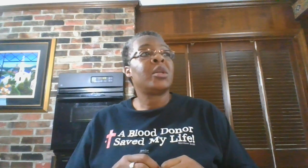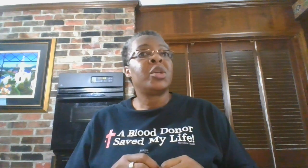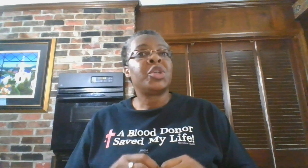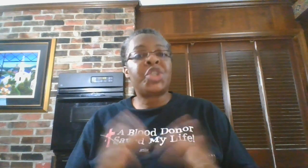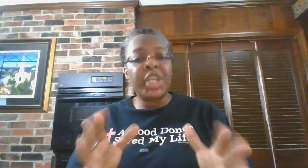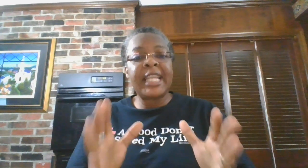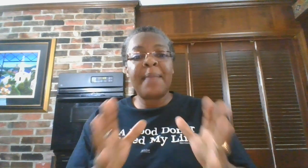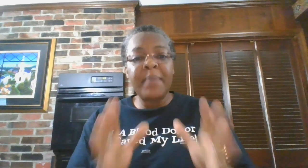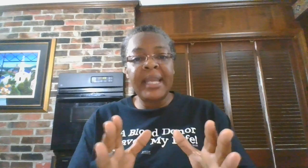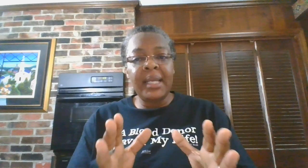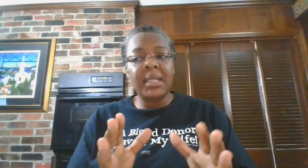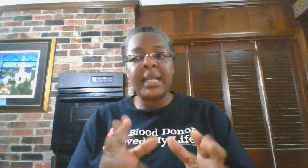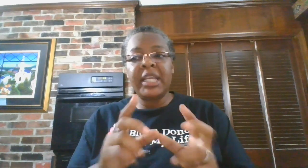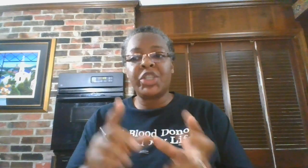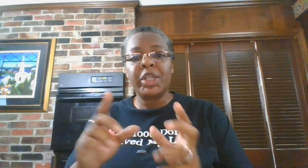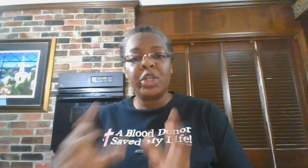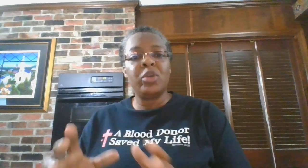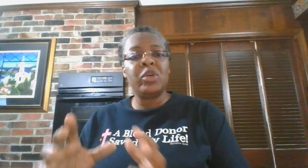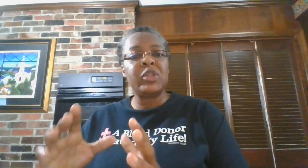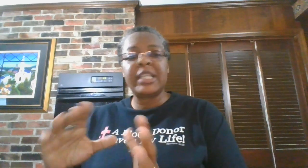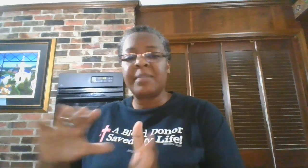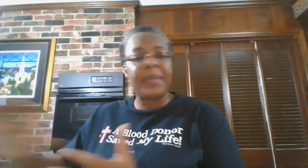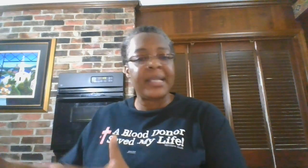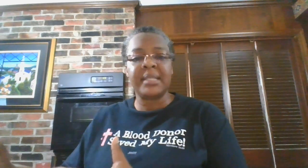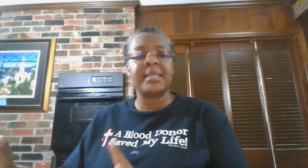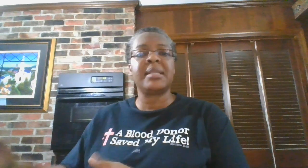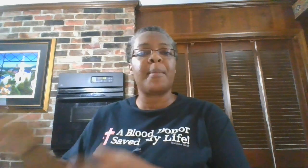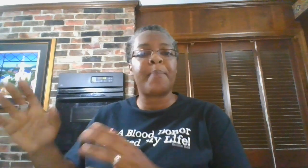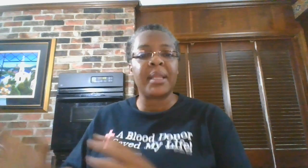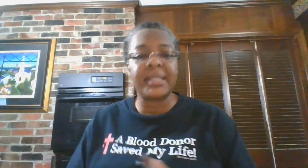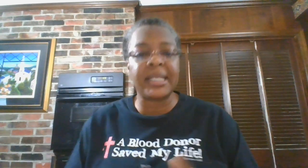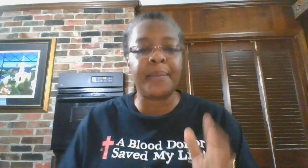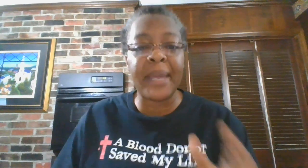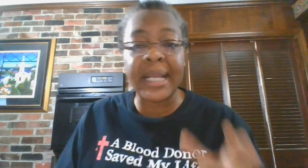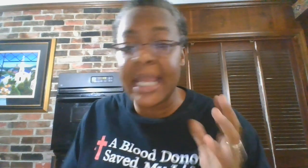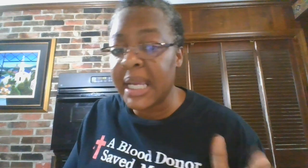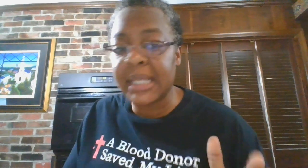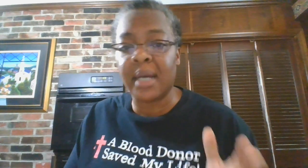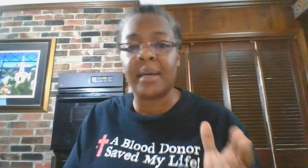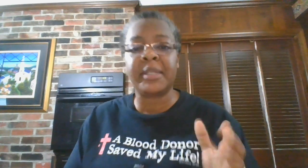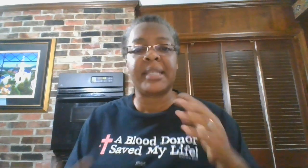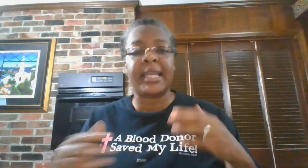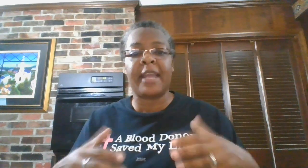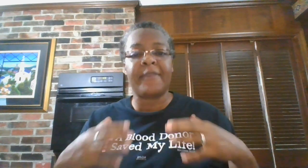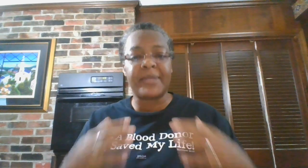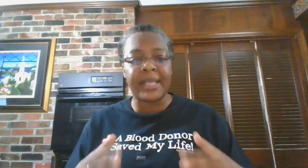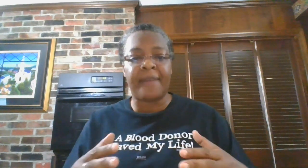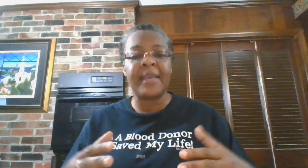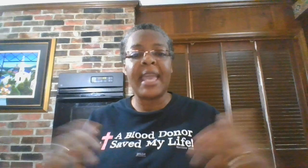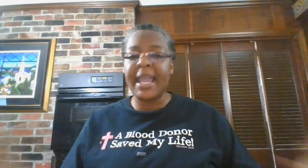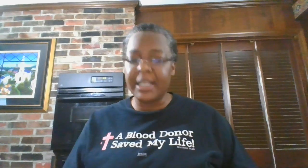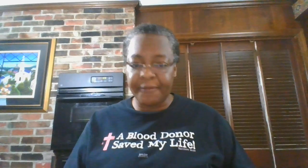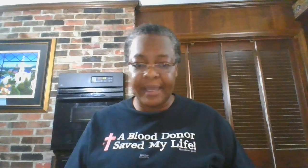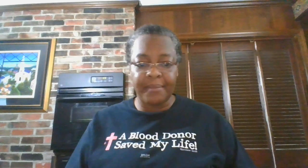should that mean that he should lose his businesses, his ability to make an income to take care of himself and his family?